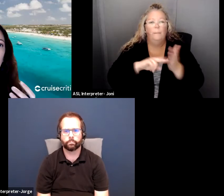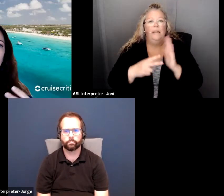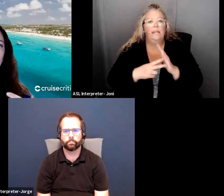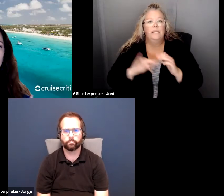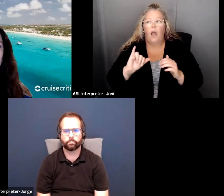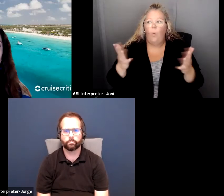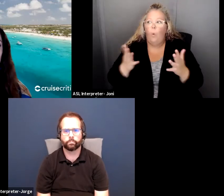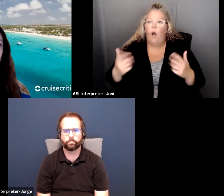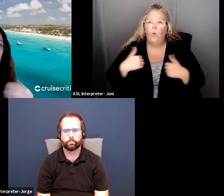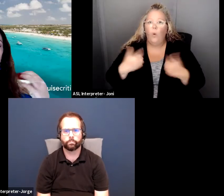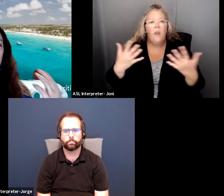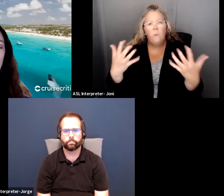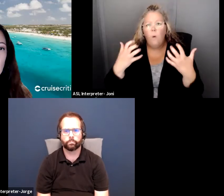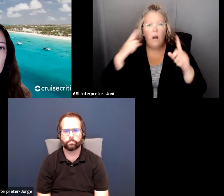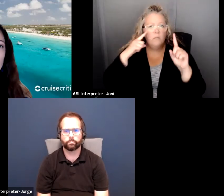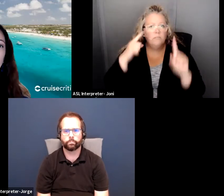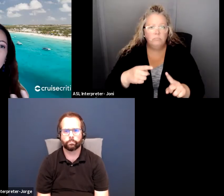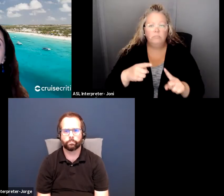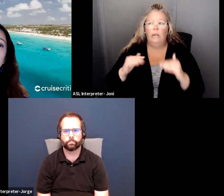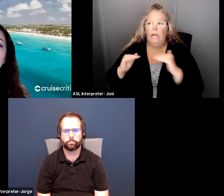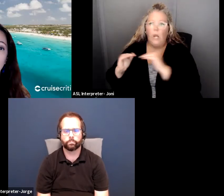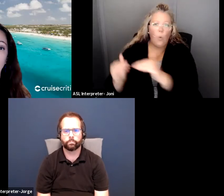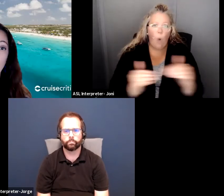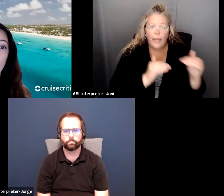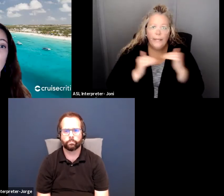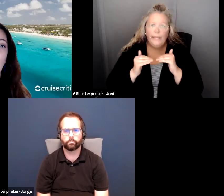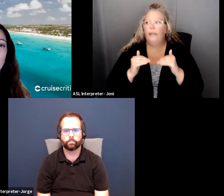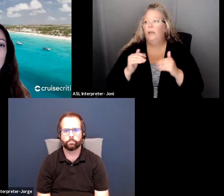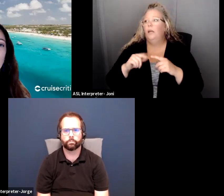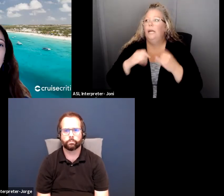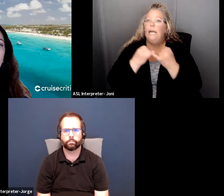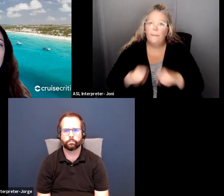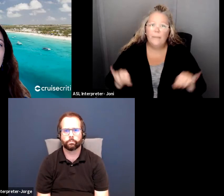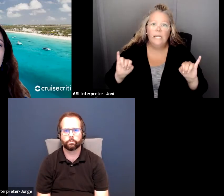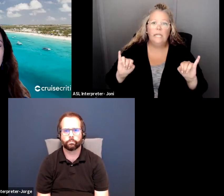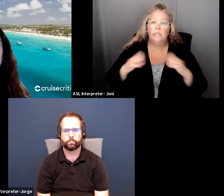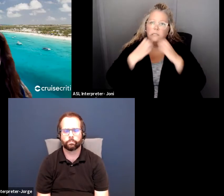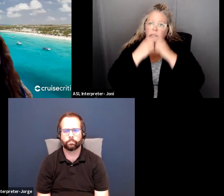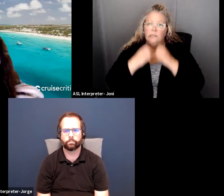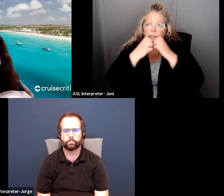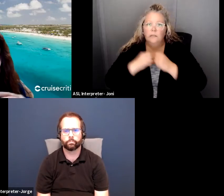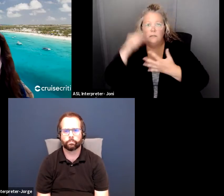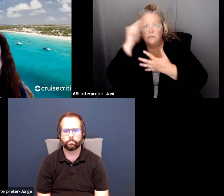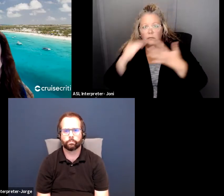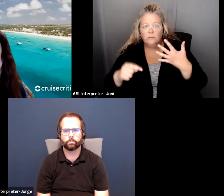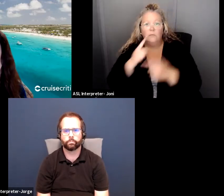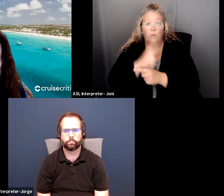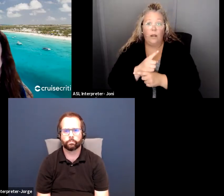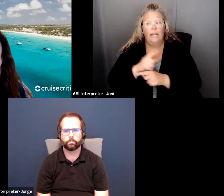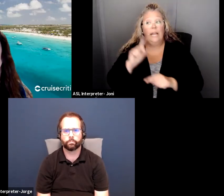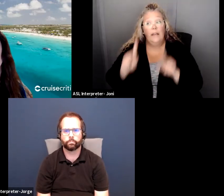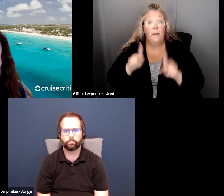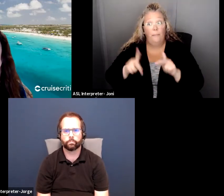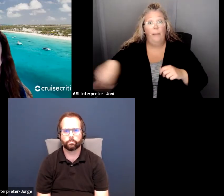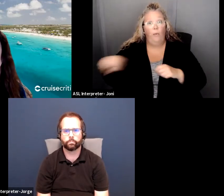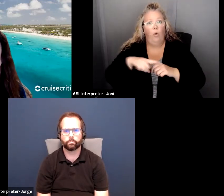We want equality. We want independence. Those might be core values. And when people embody those things,